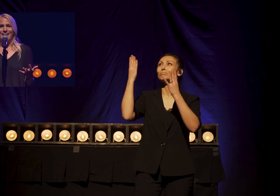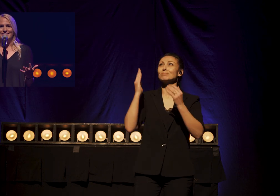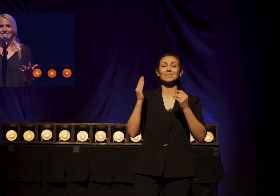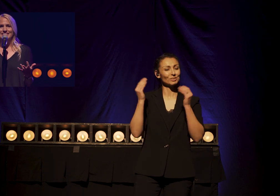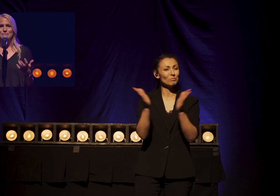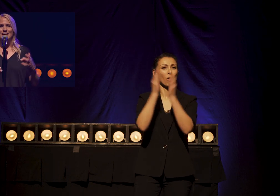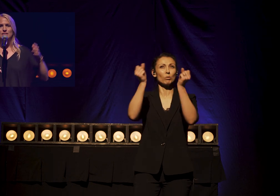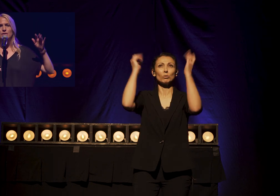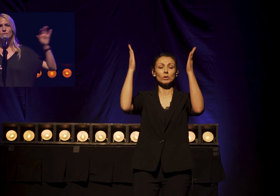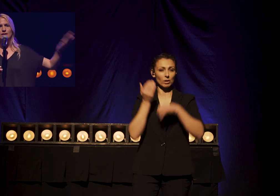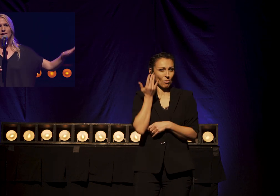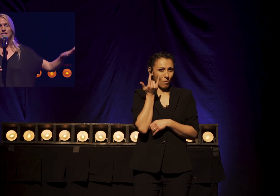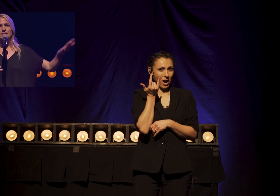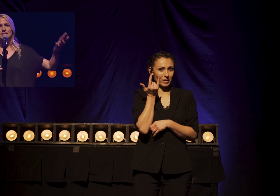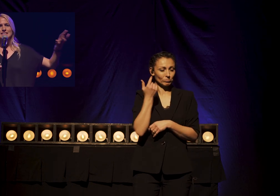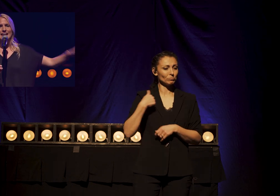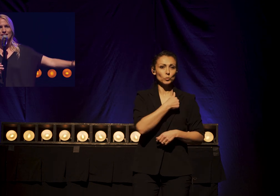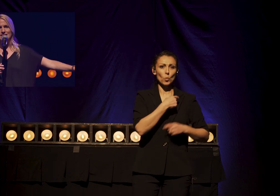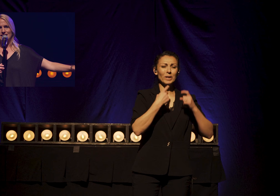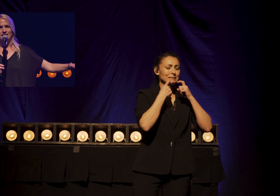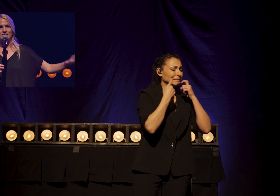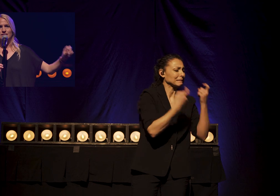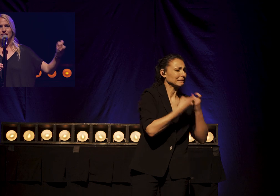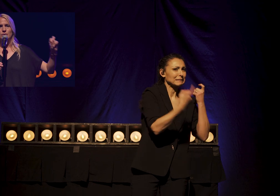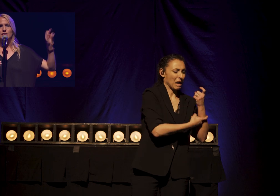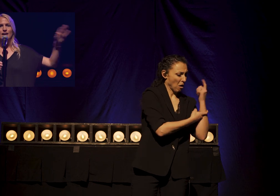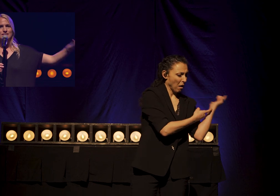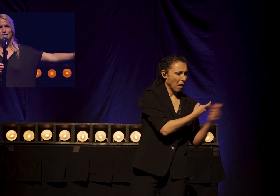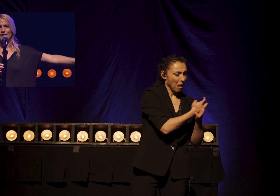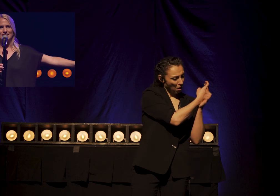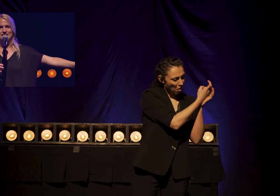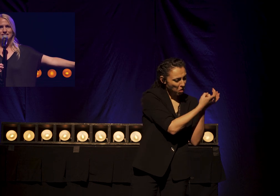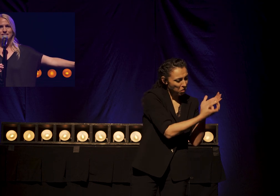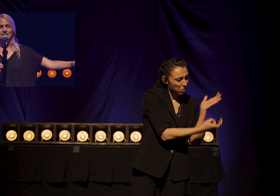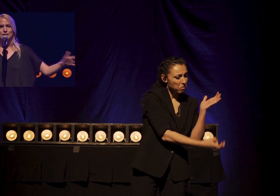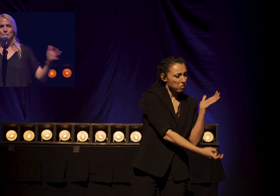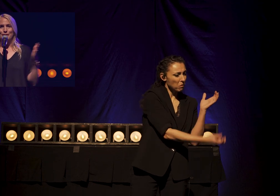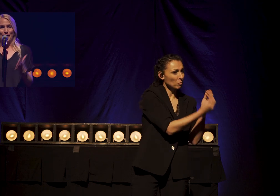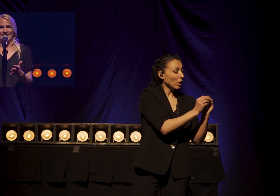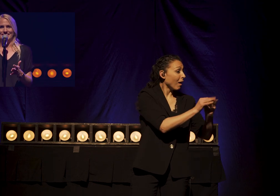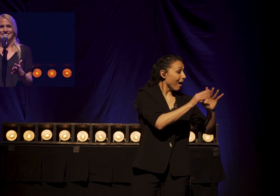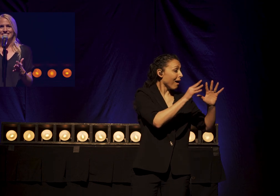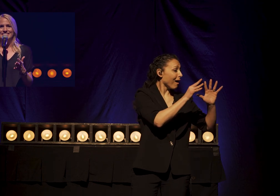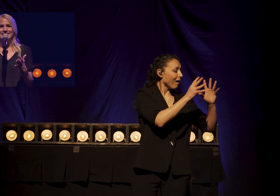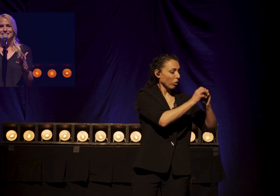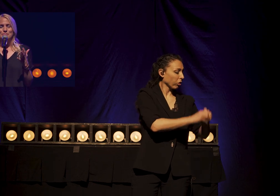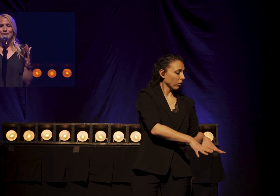God It's because that we were dead in our sin And we were lost in darkness But God But